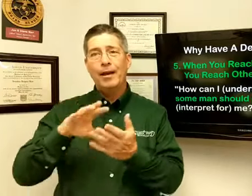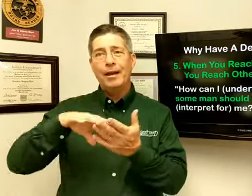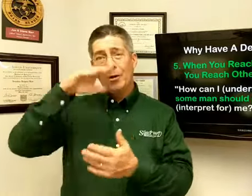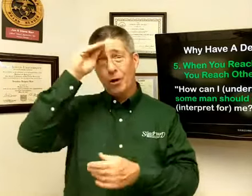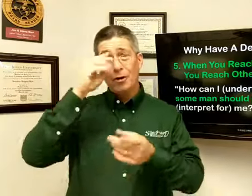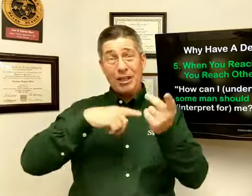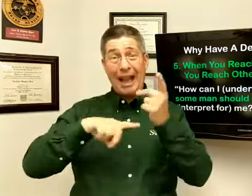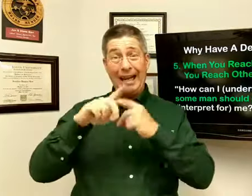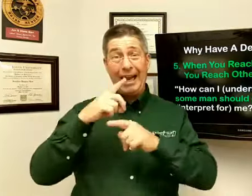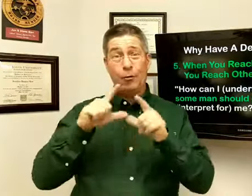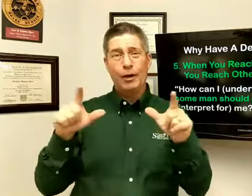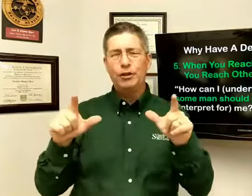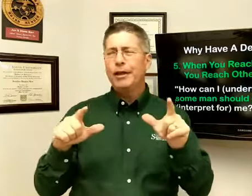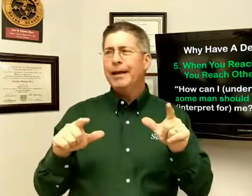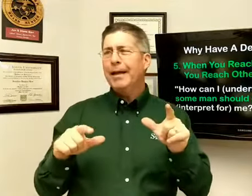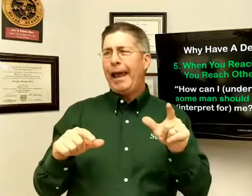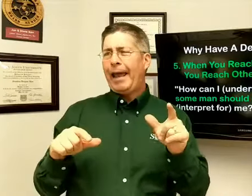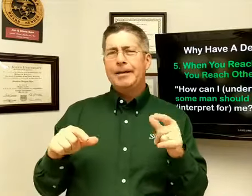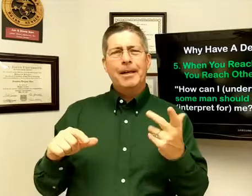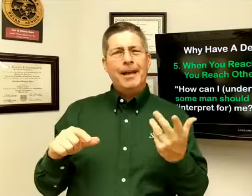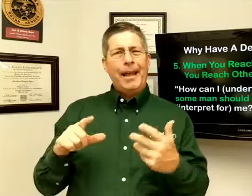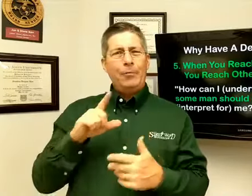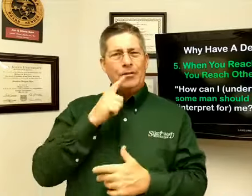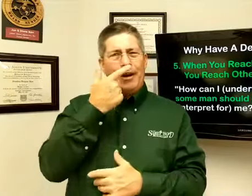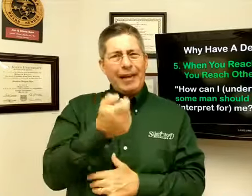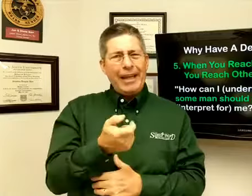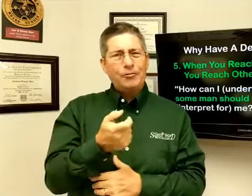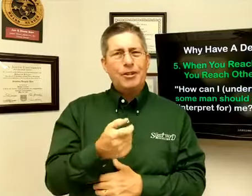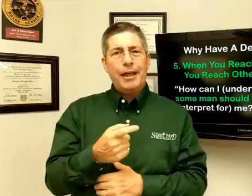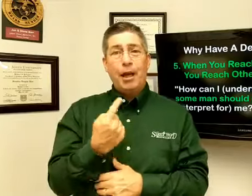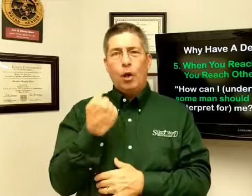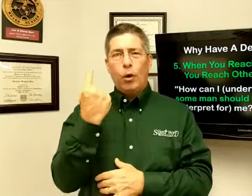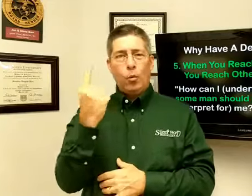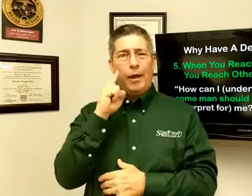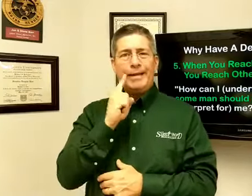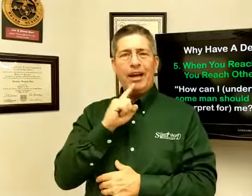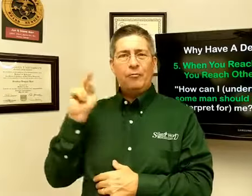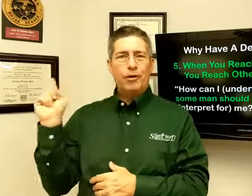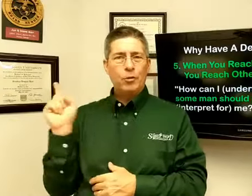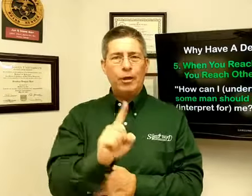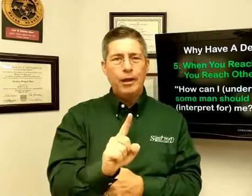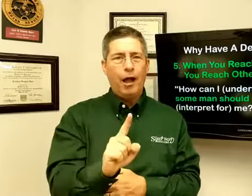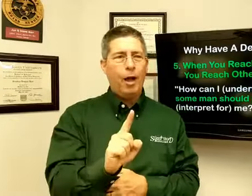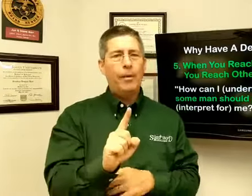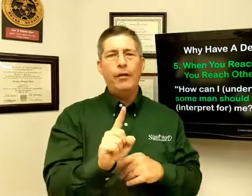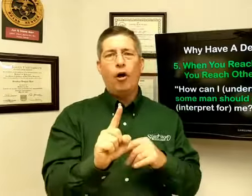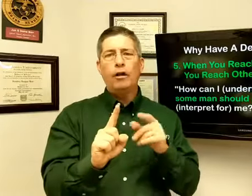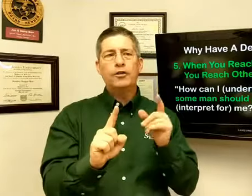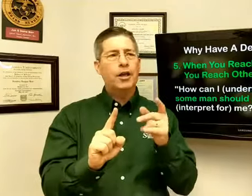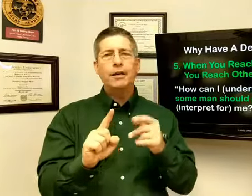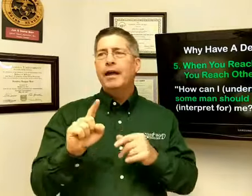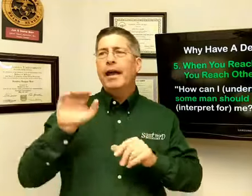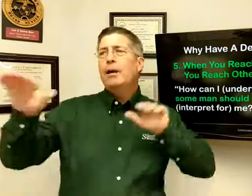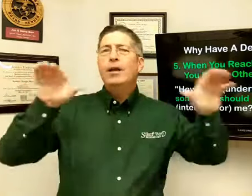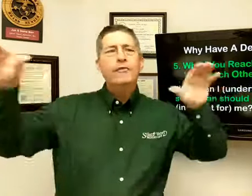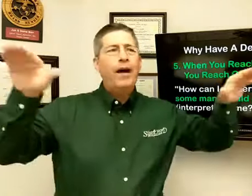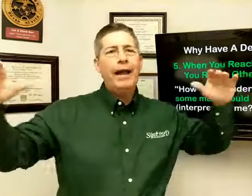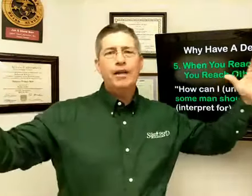learned sign language. And it was very interesting when one deaf person would come, and then all of a sudden, he would invite his